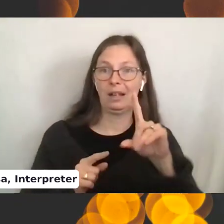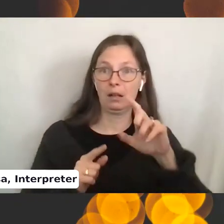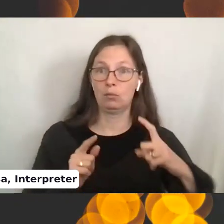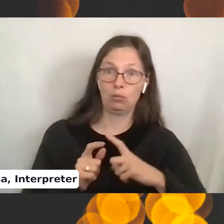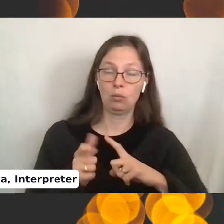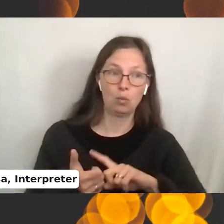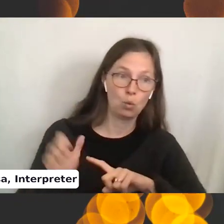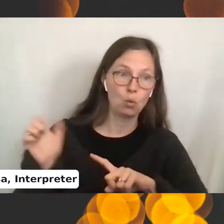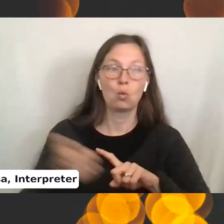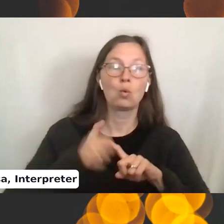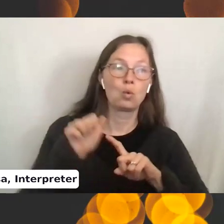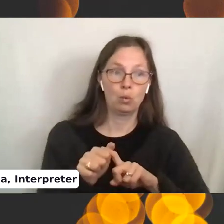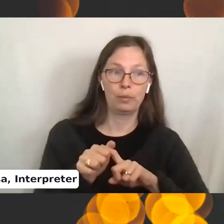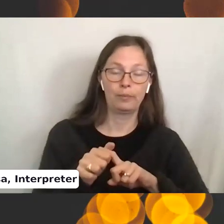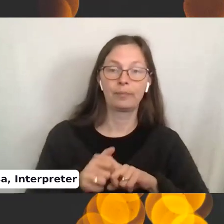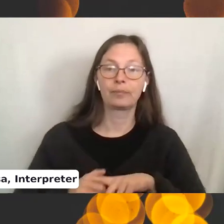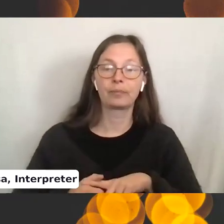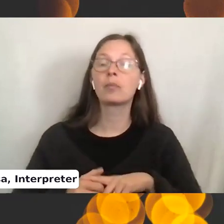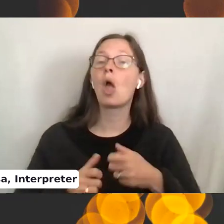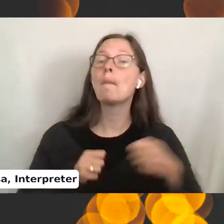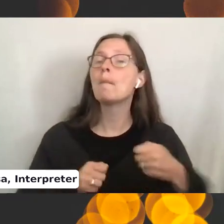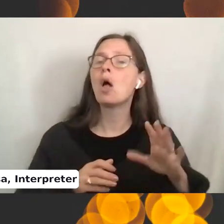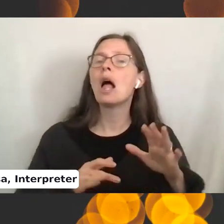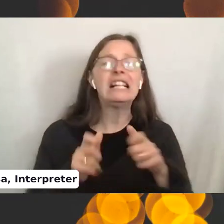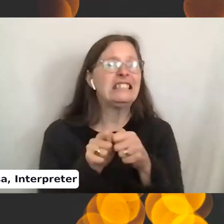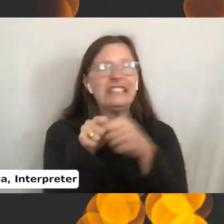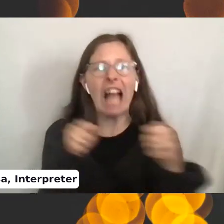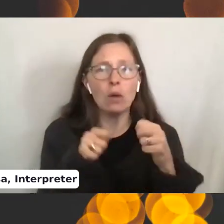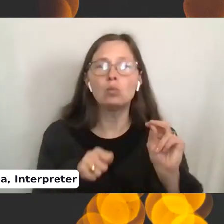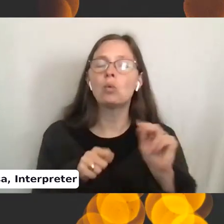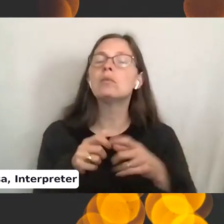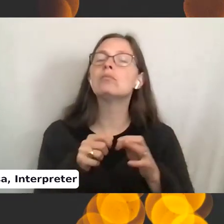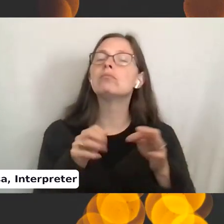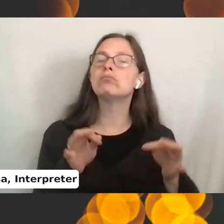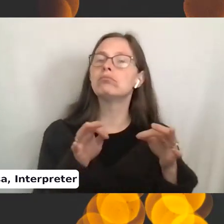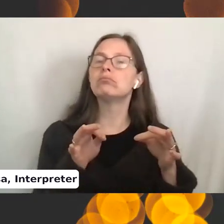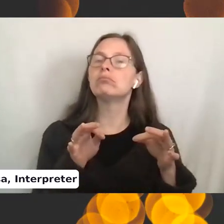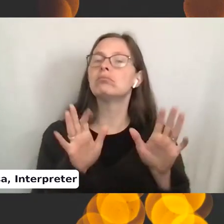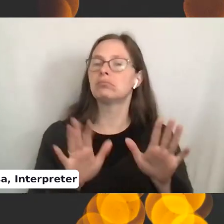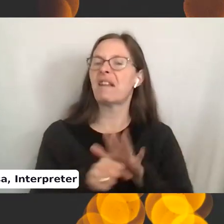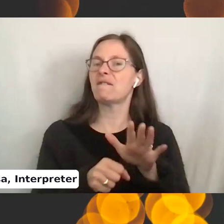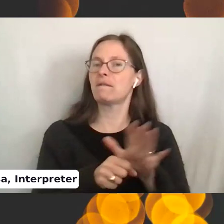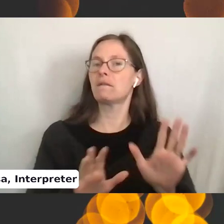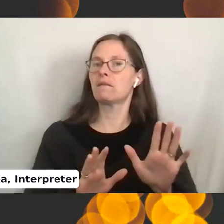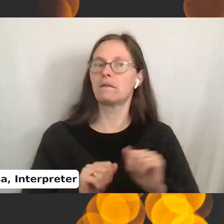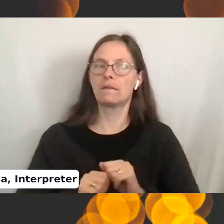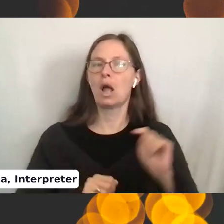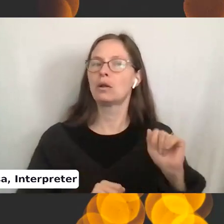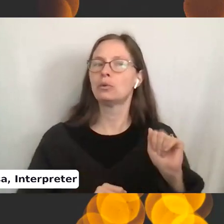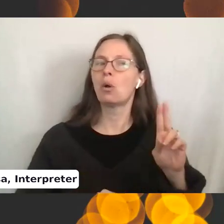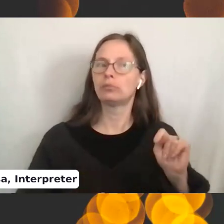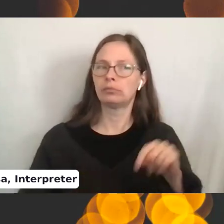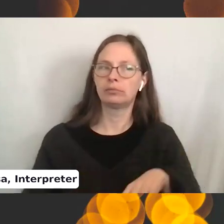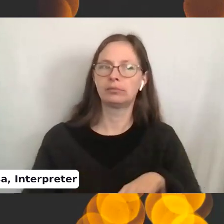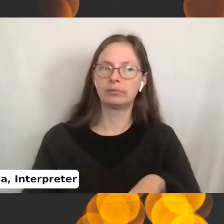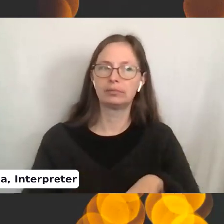pull it taut. Not tight. Just pull it so that it's on there. Okay. What is